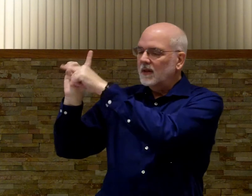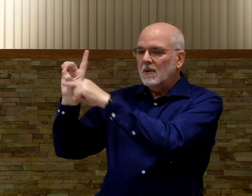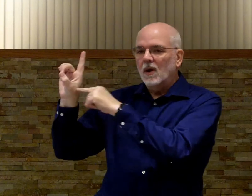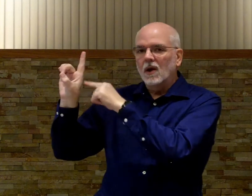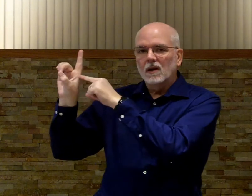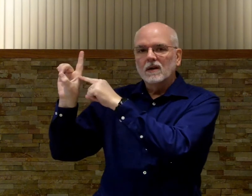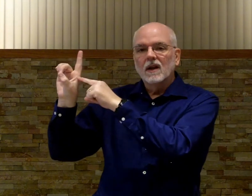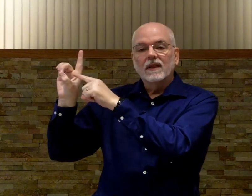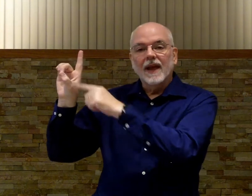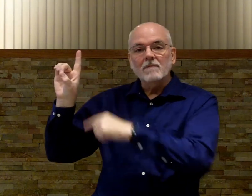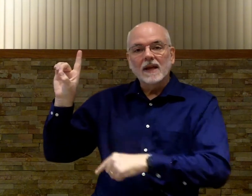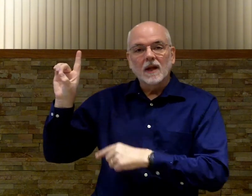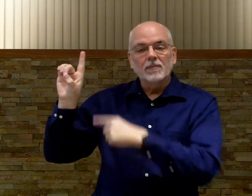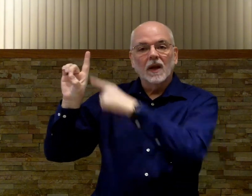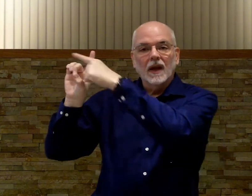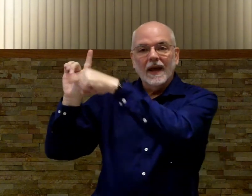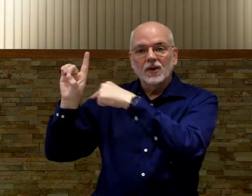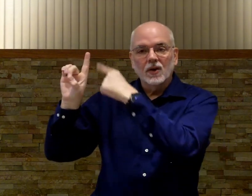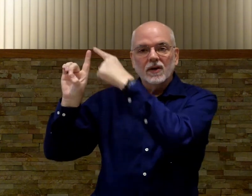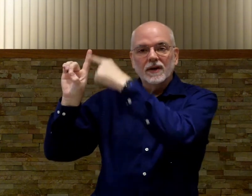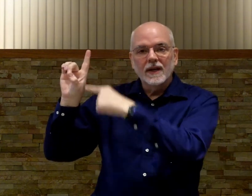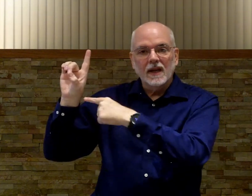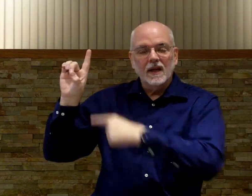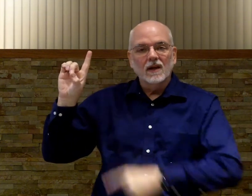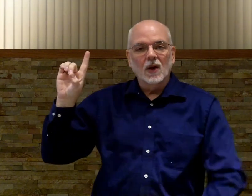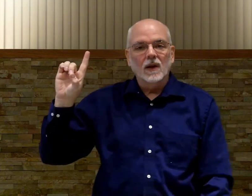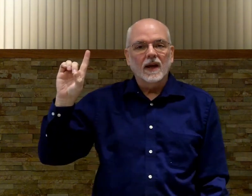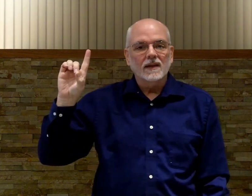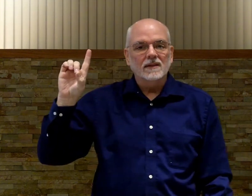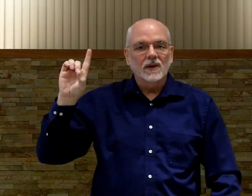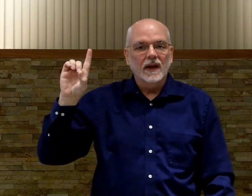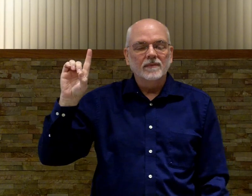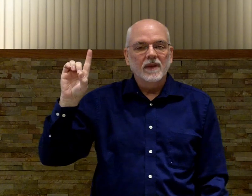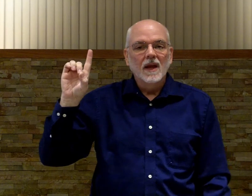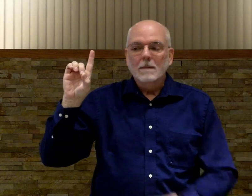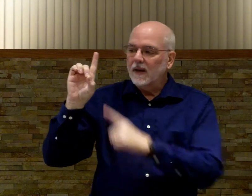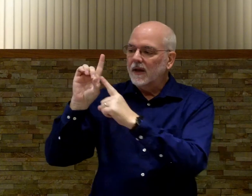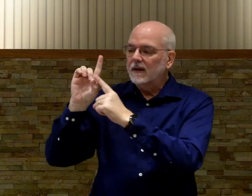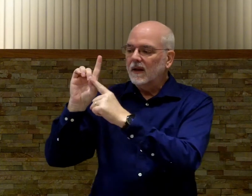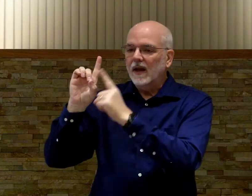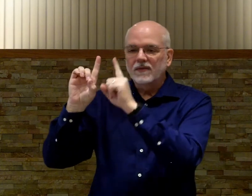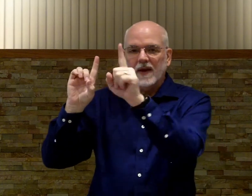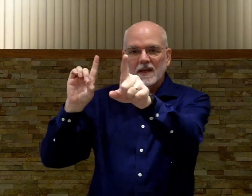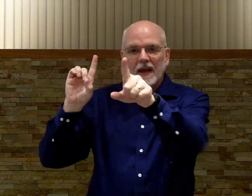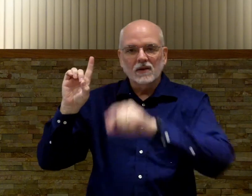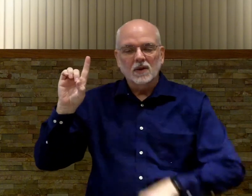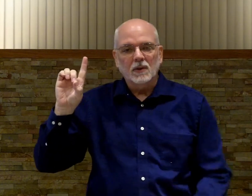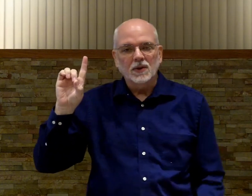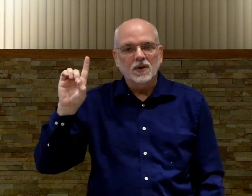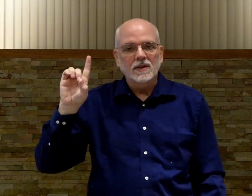the ball. That makes up the letter D in the lower case. Okay? But again, it's facing out to the person you're